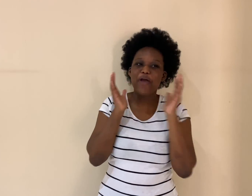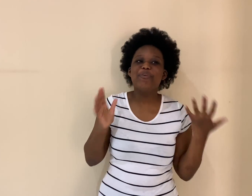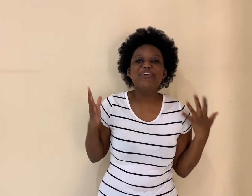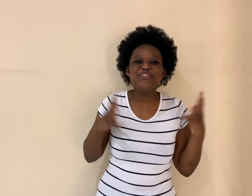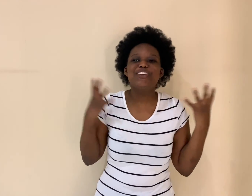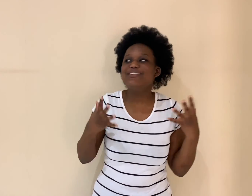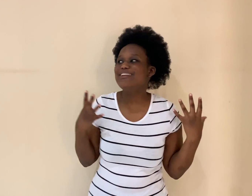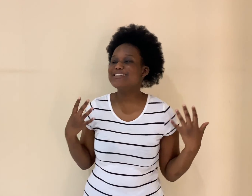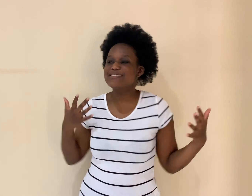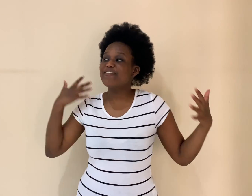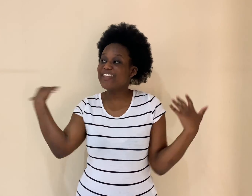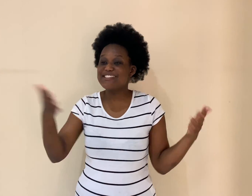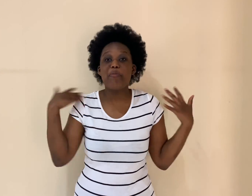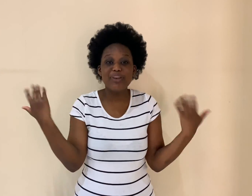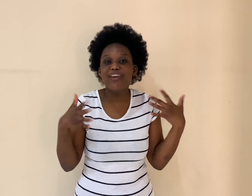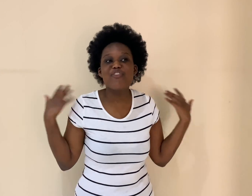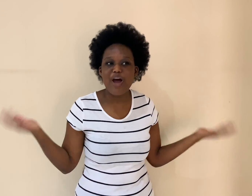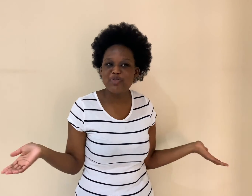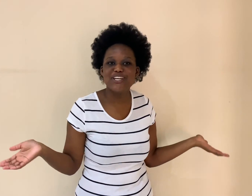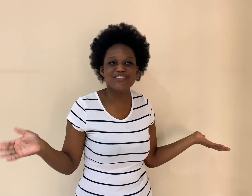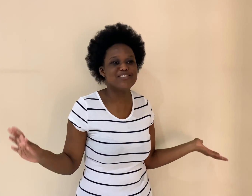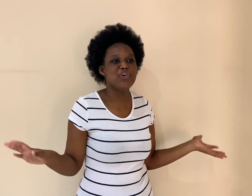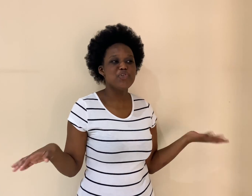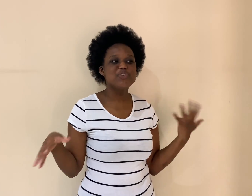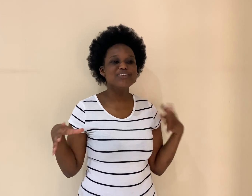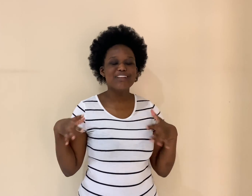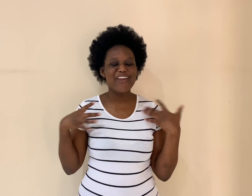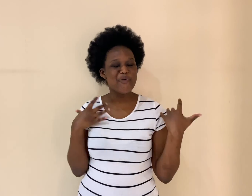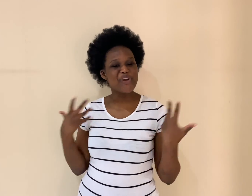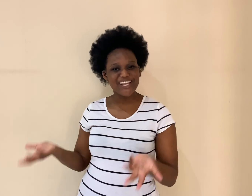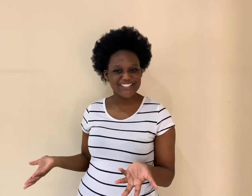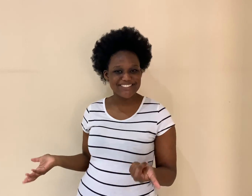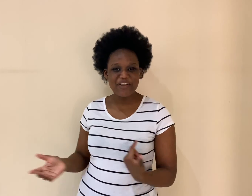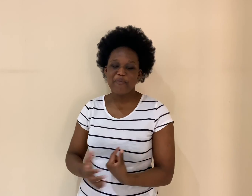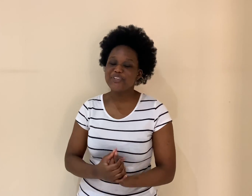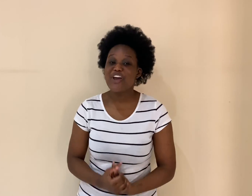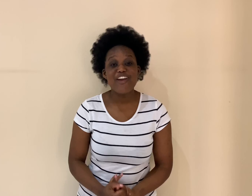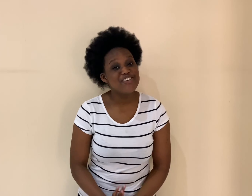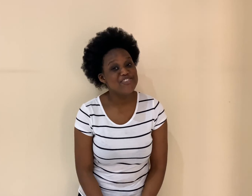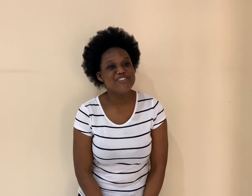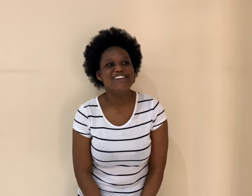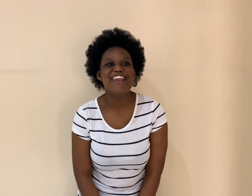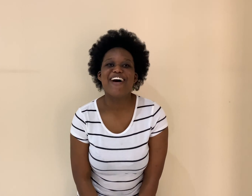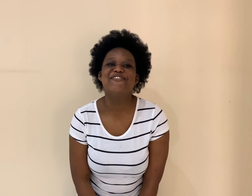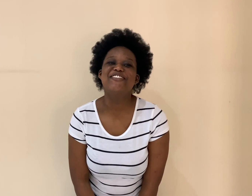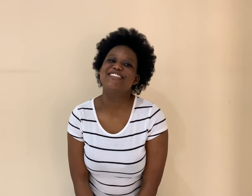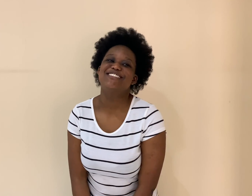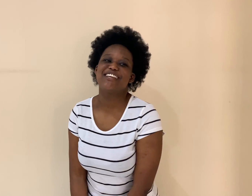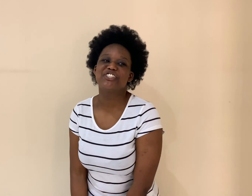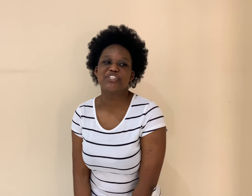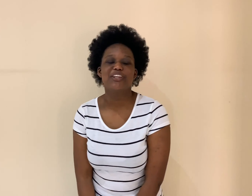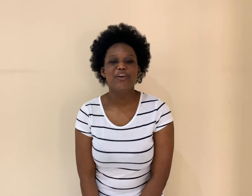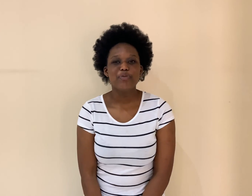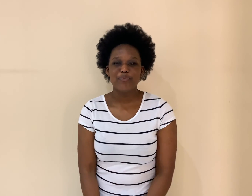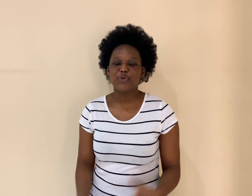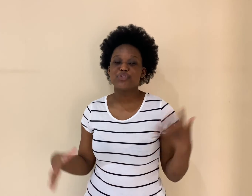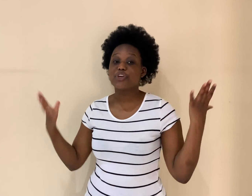Because you can, that's happening around us. You can like wing it. But yeah, I really, really love this section. Because you can